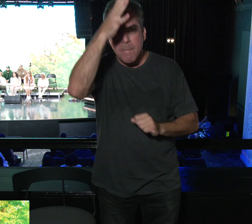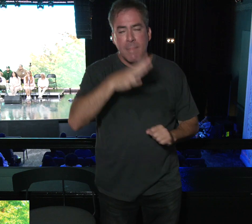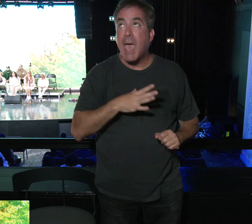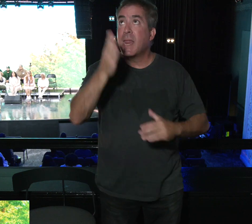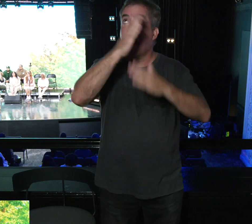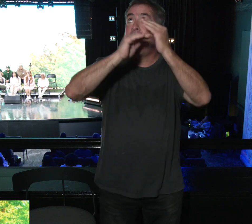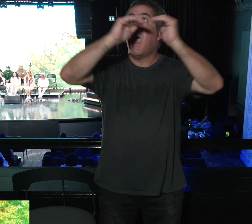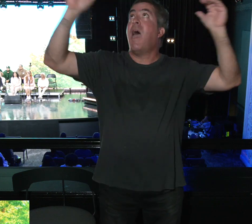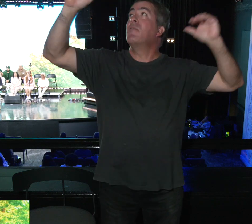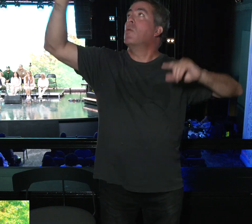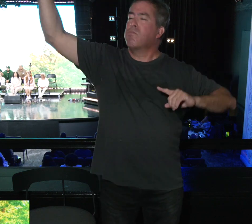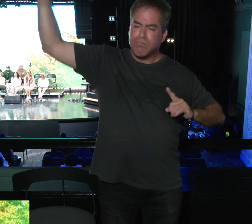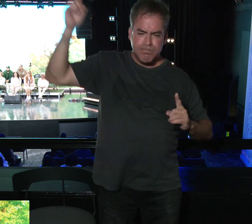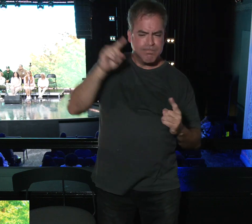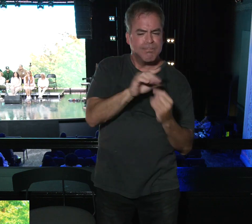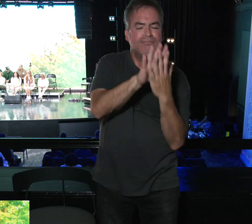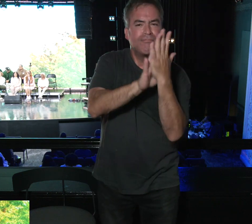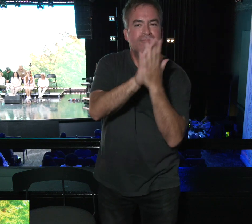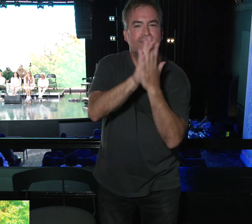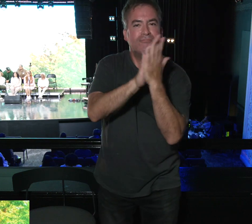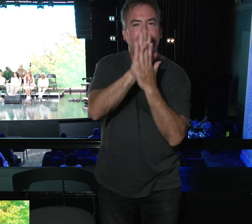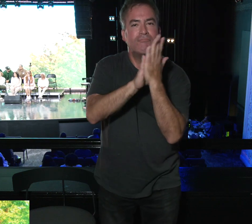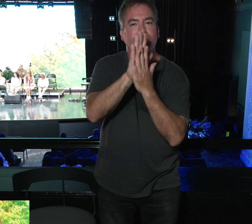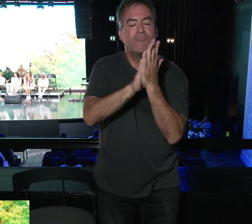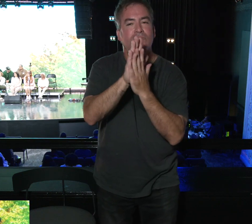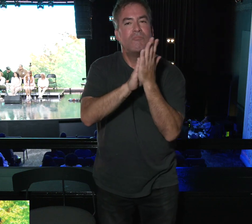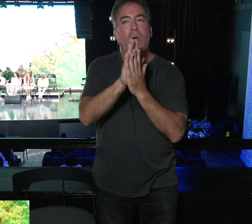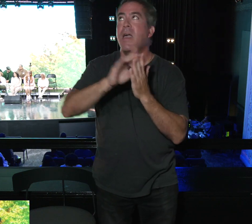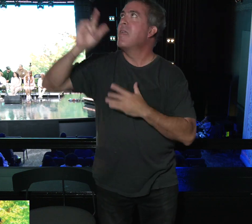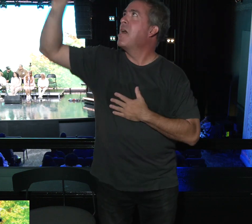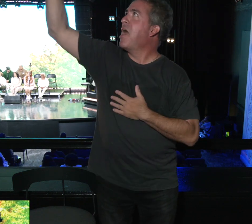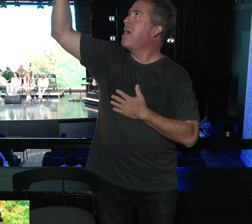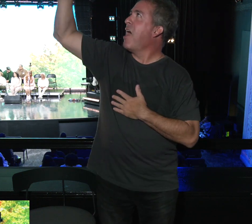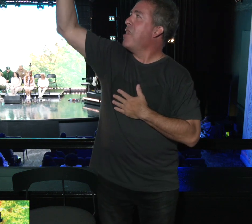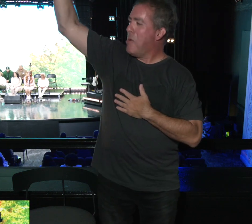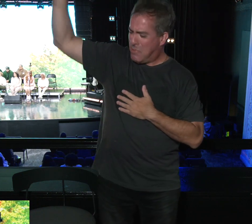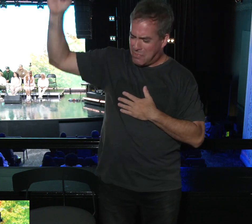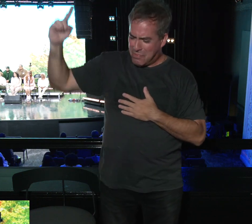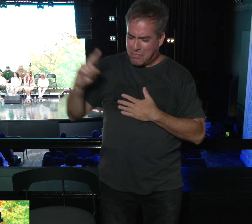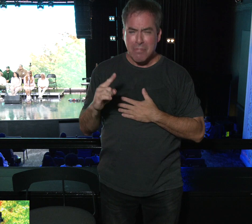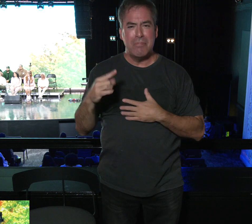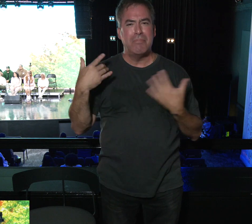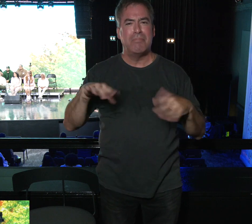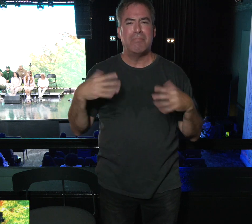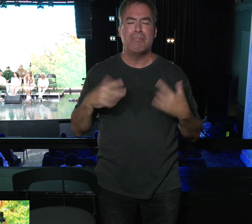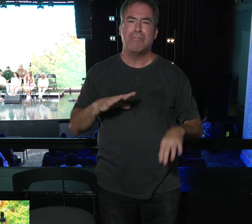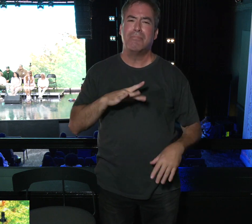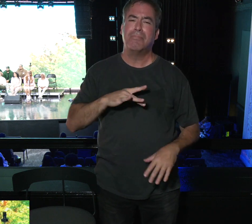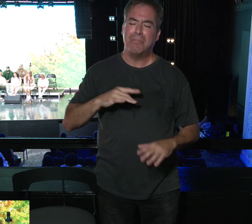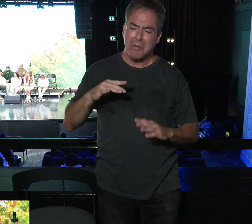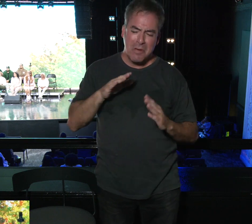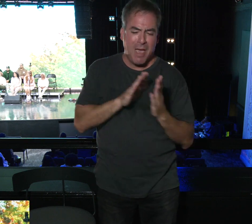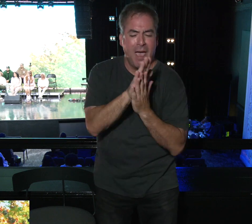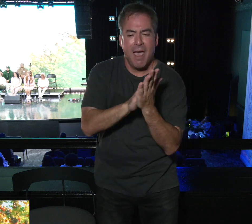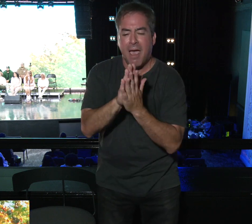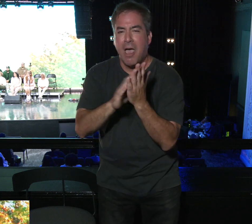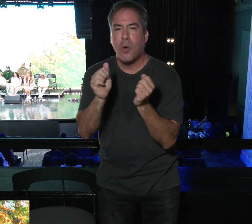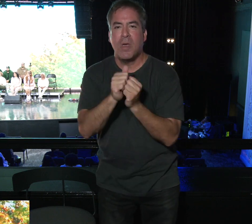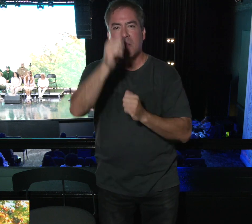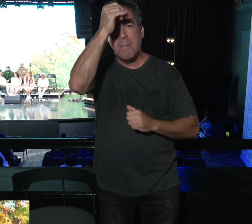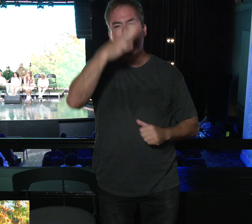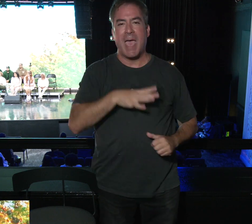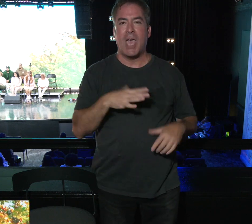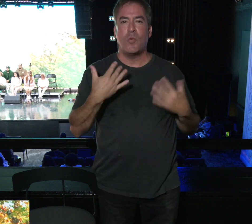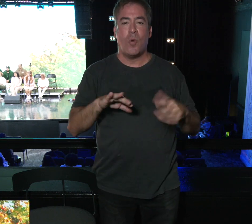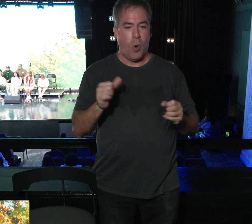heaven is coming to meet with earth. This is where the divine is coming to meet with humanity, where the supernatural is coming to meet